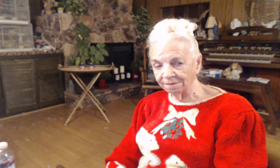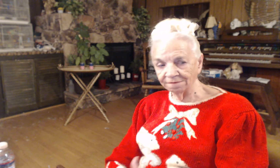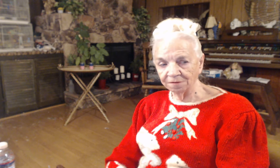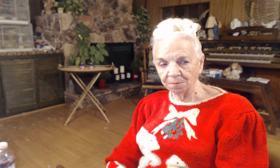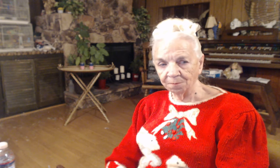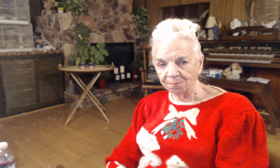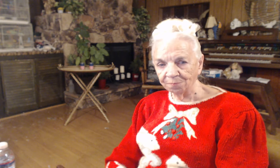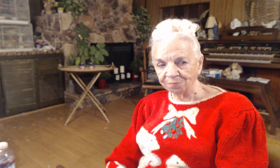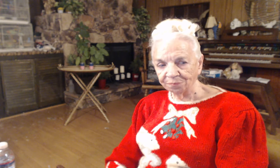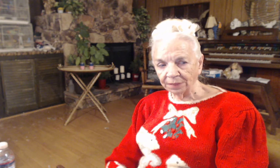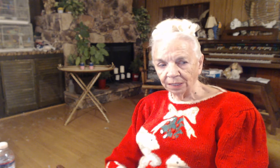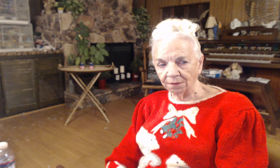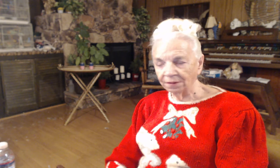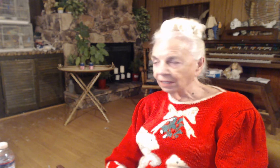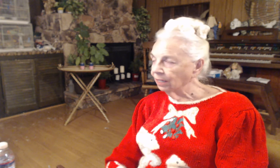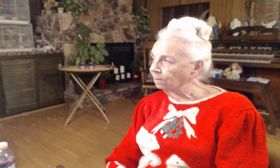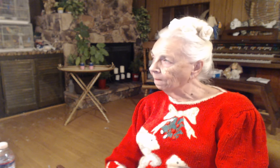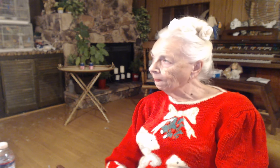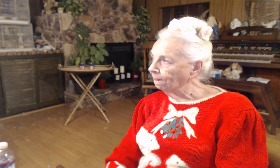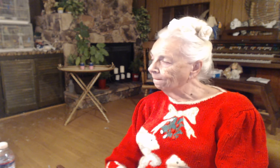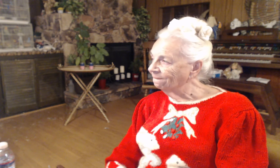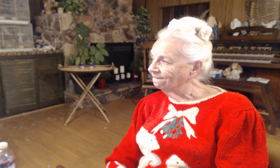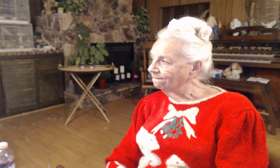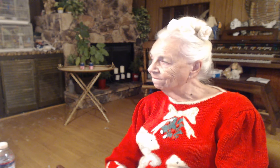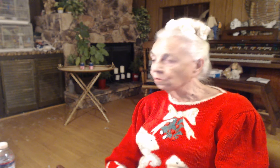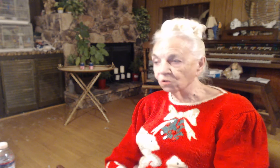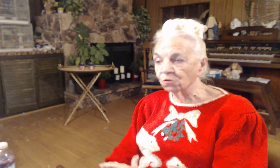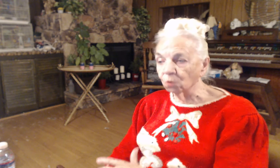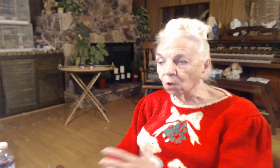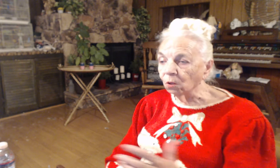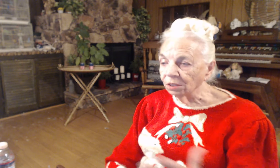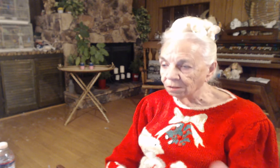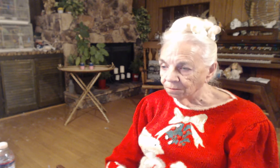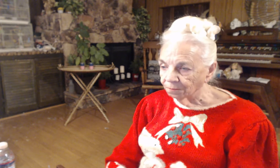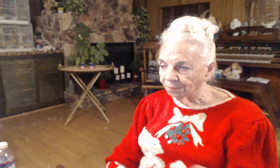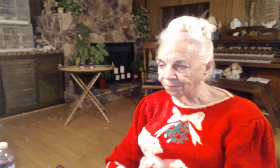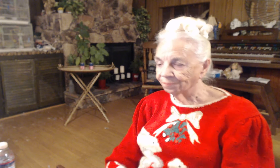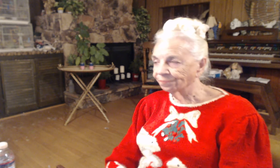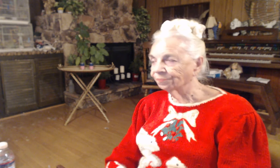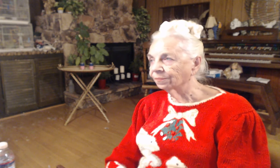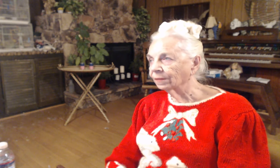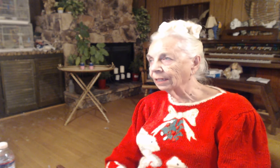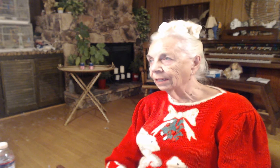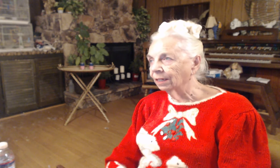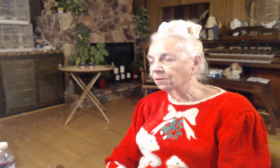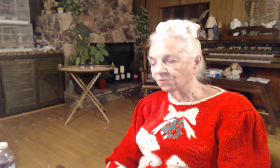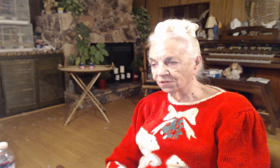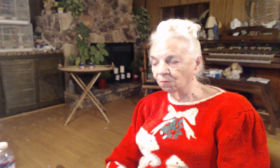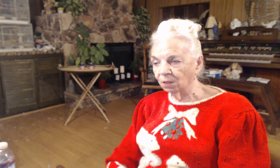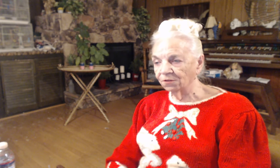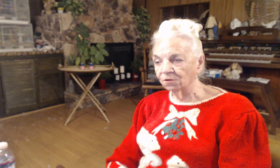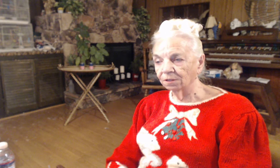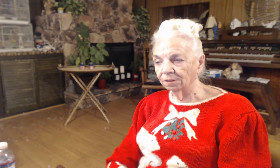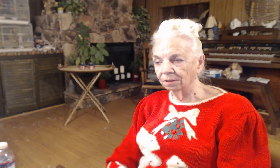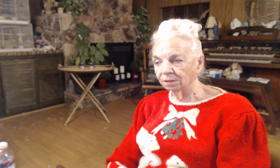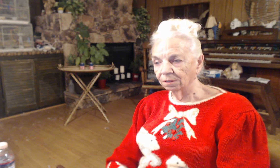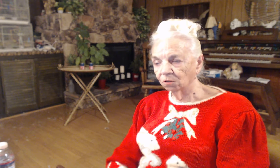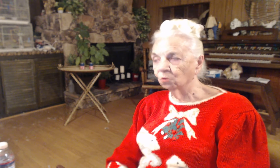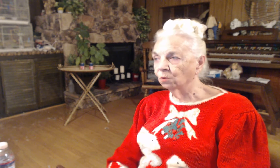the scroll to someone who was